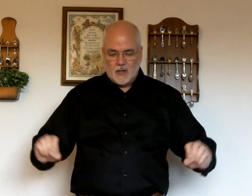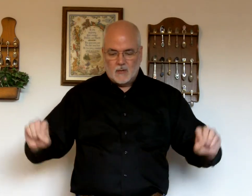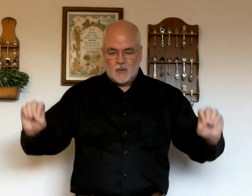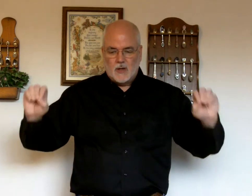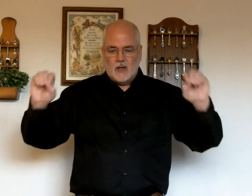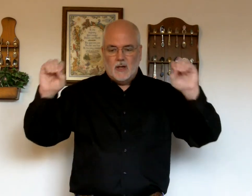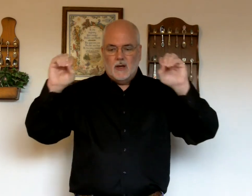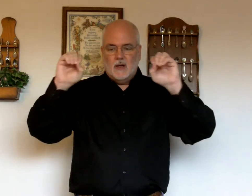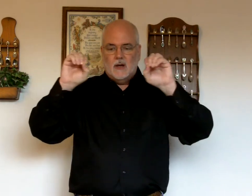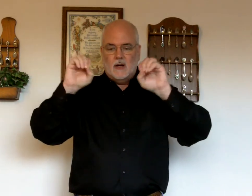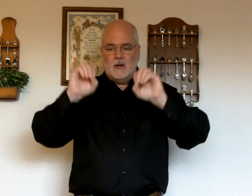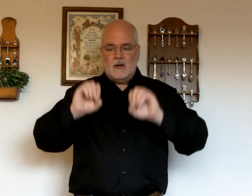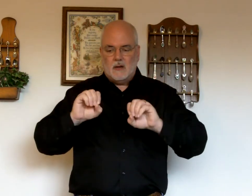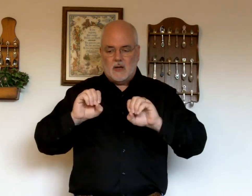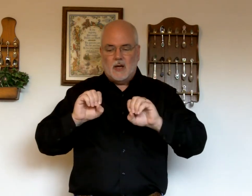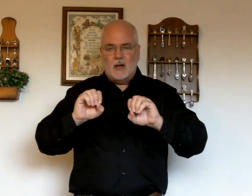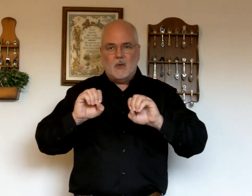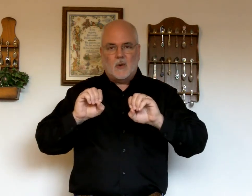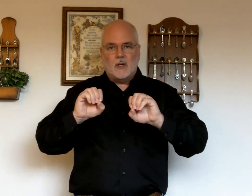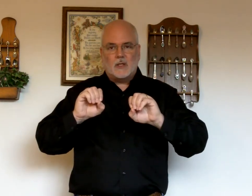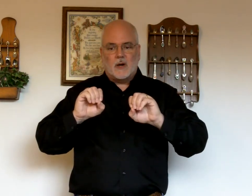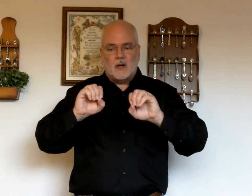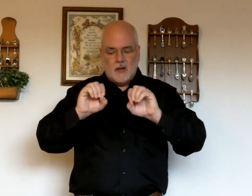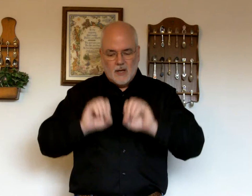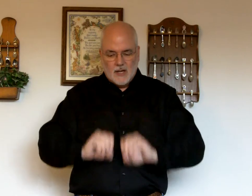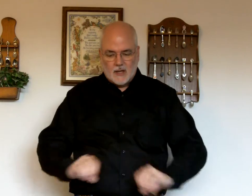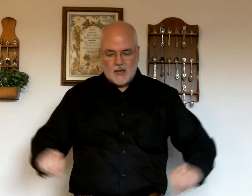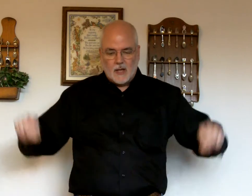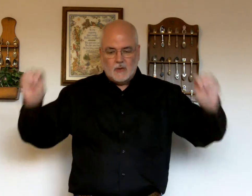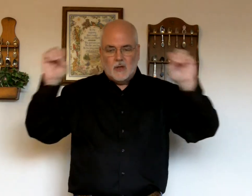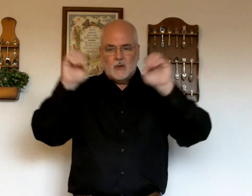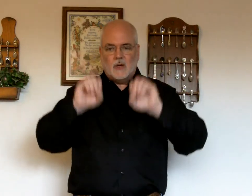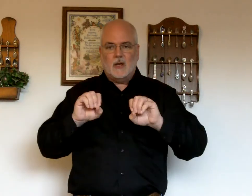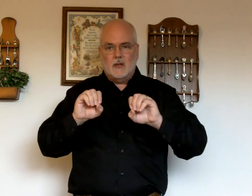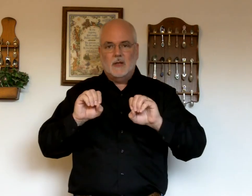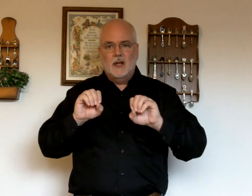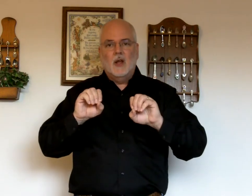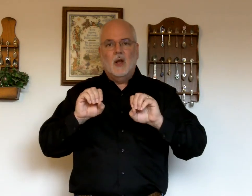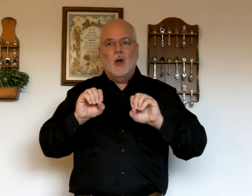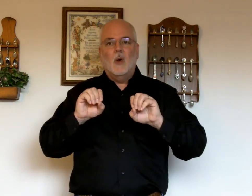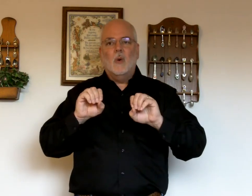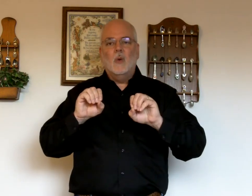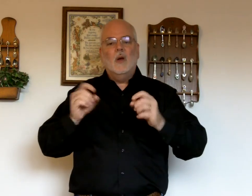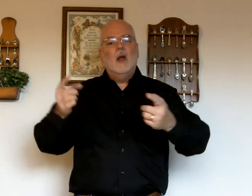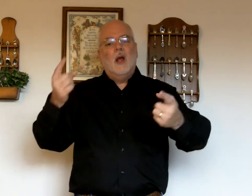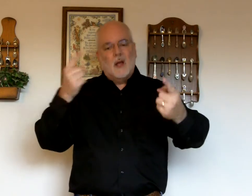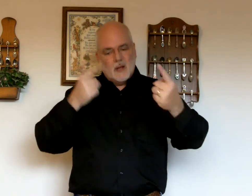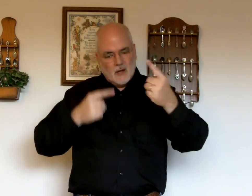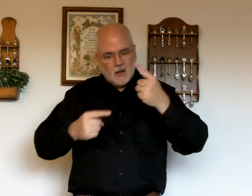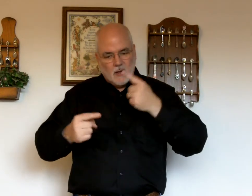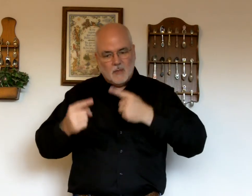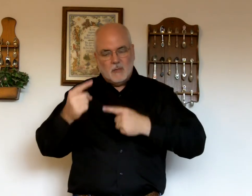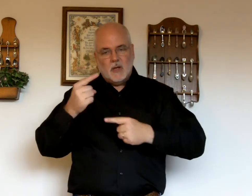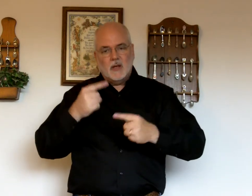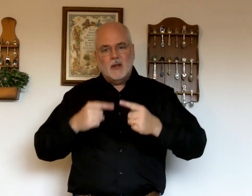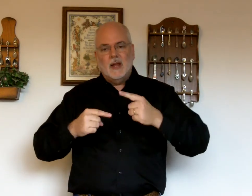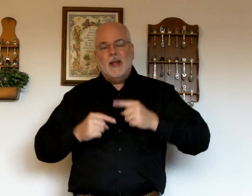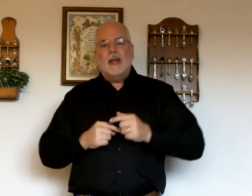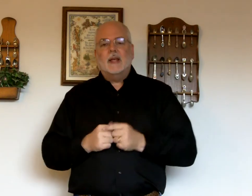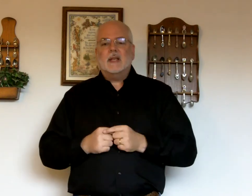Come around. And end where you started. Down and around. Oh. Come. It's